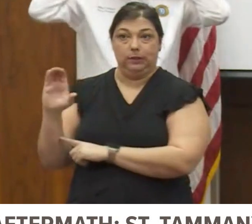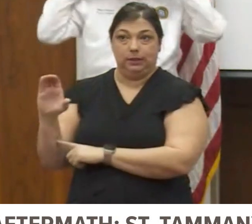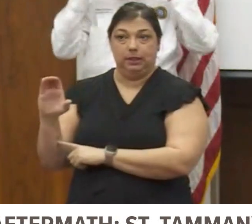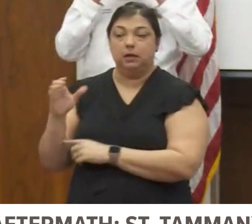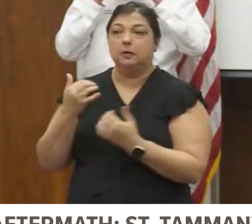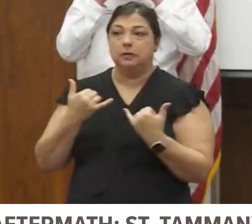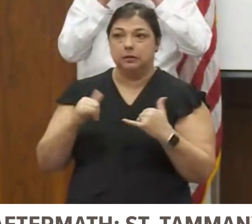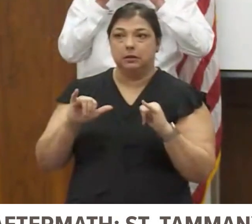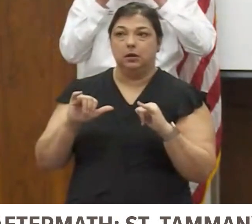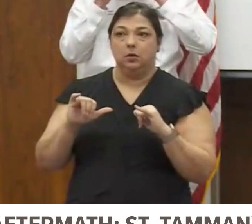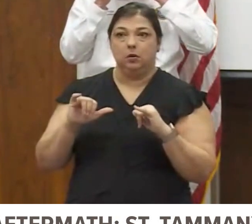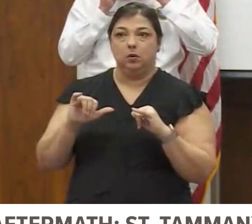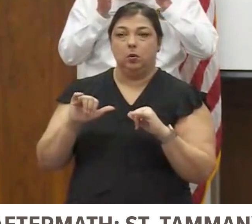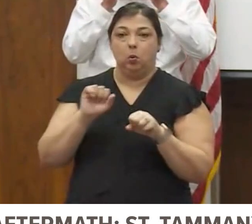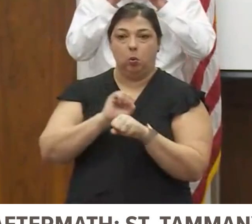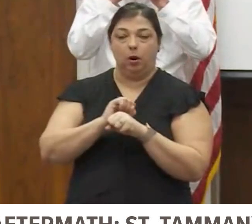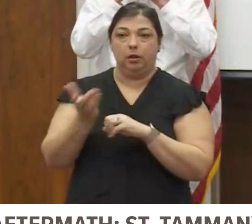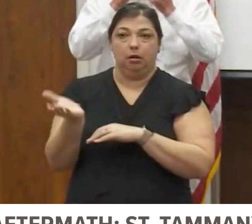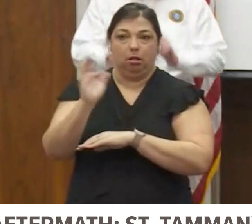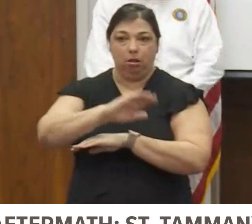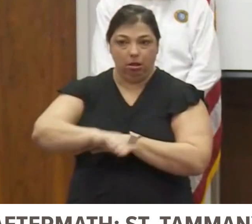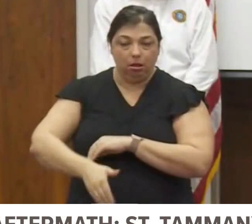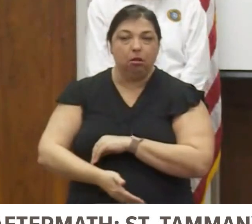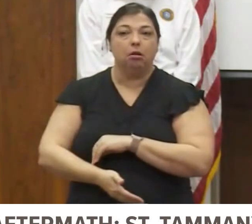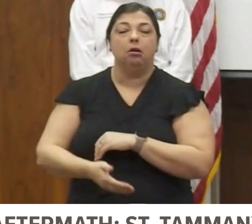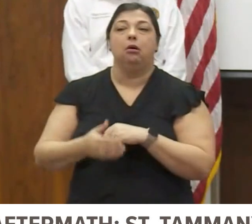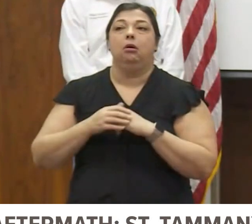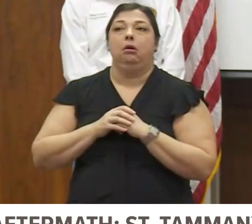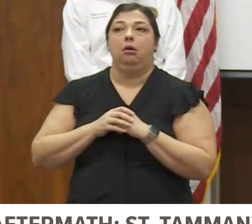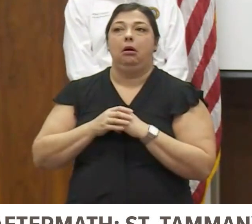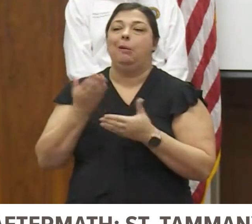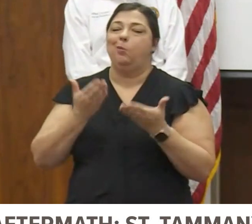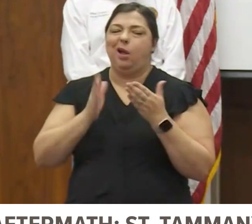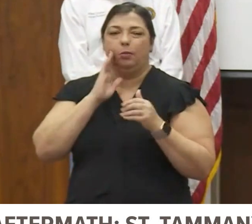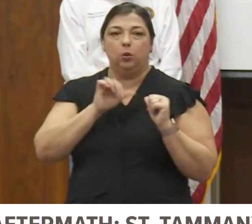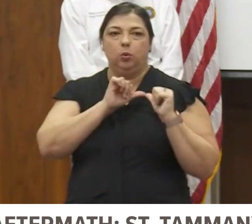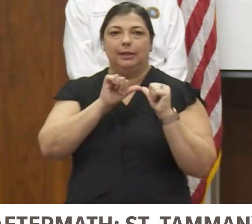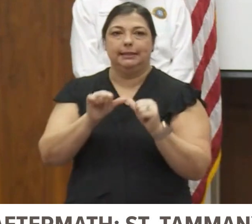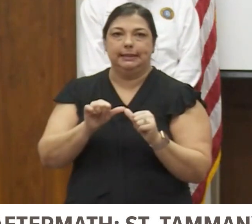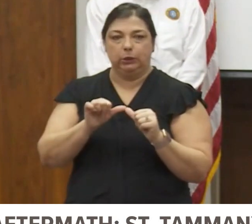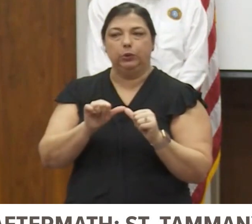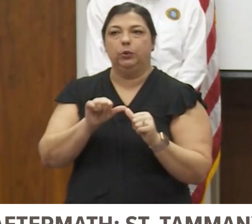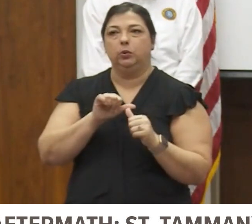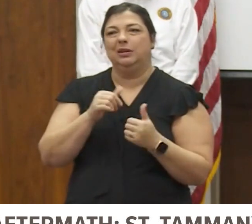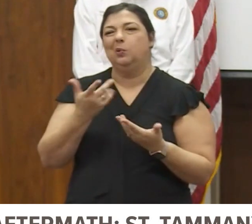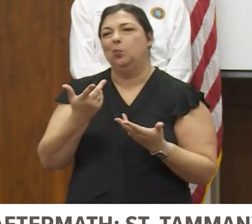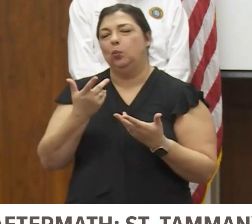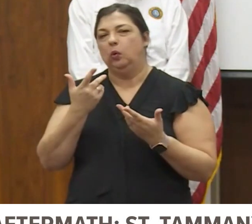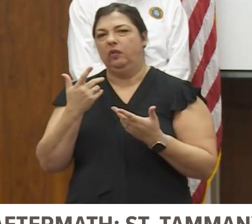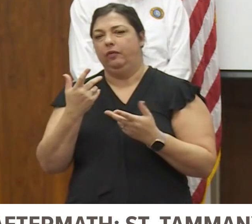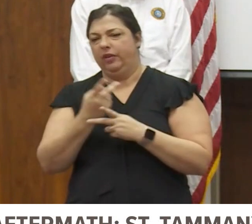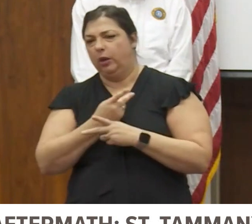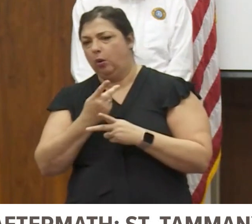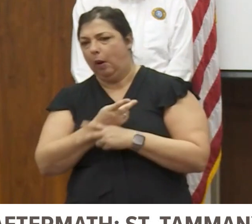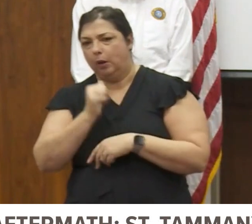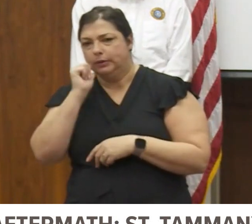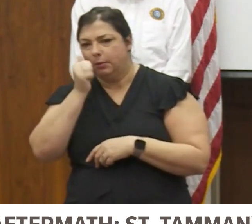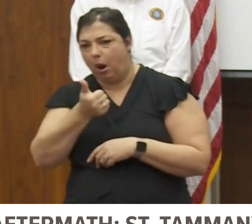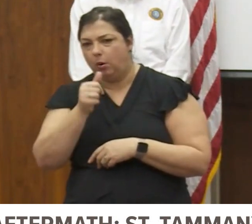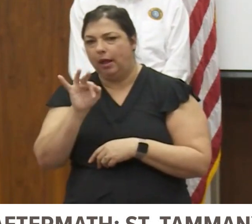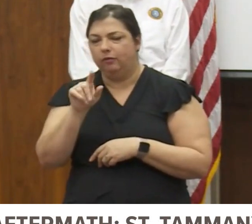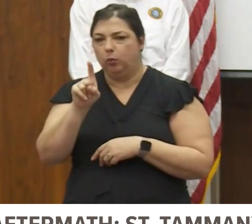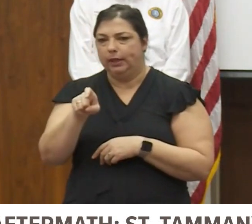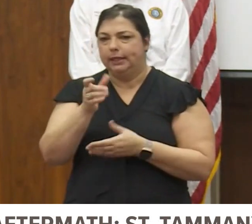We're still staffed 24-7 at this time. And we'll probably continue to do that. We'll look at it tomorrow and see if we need to start